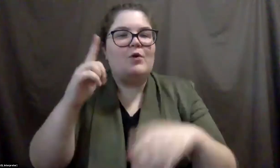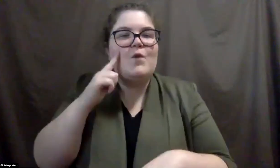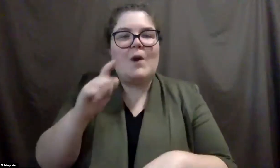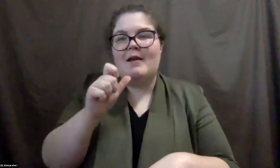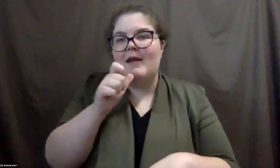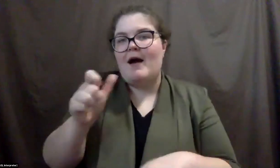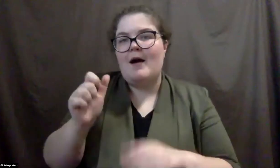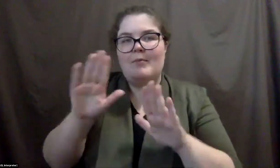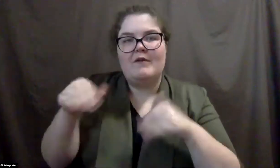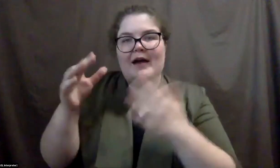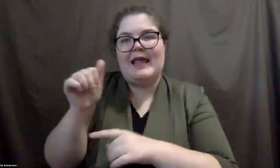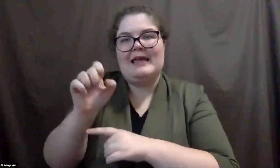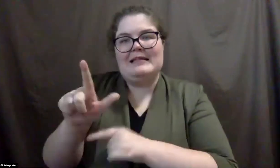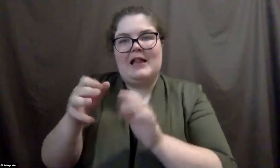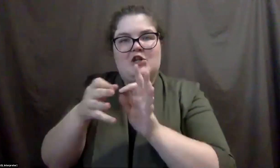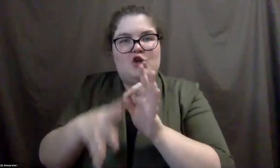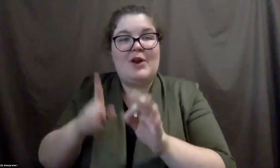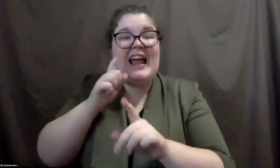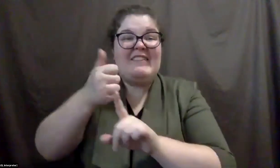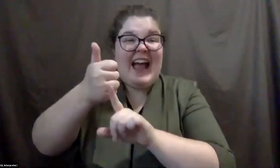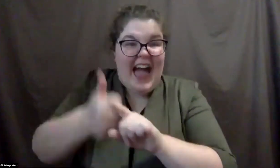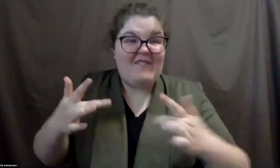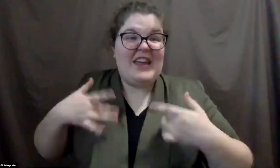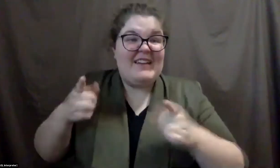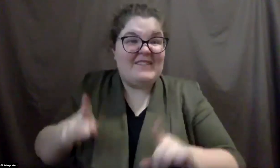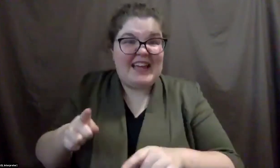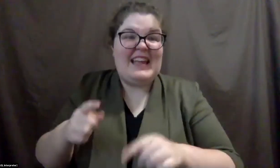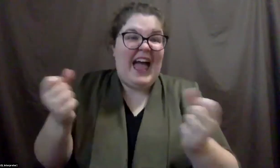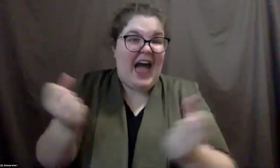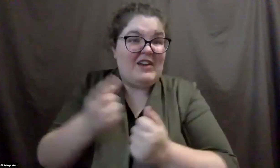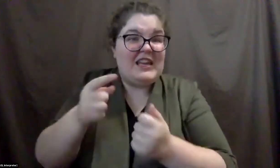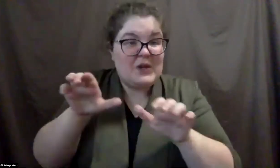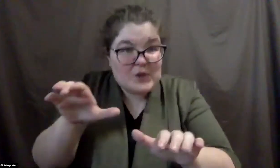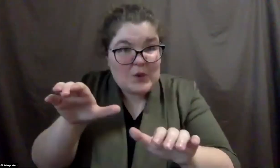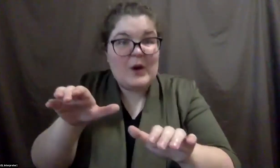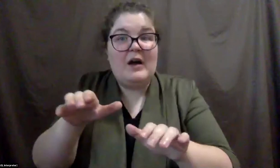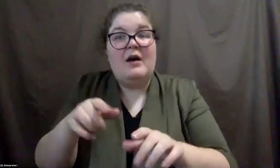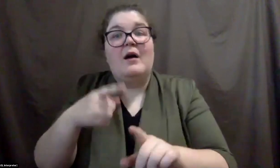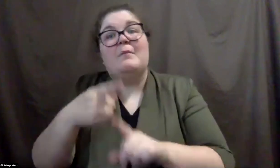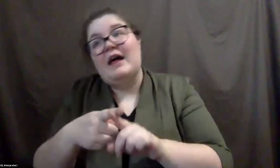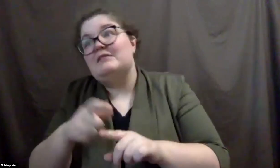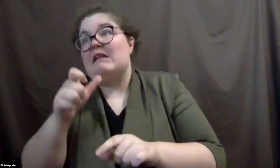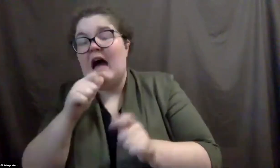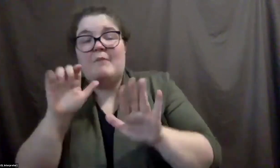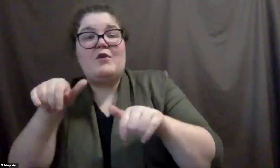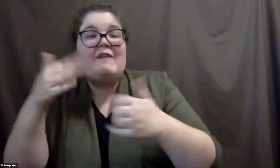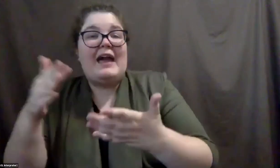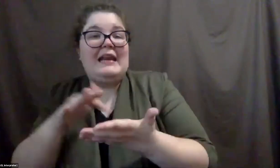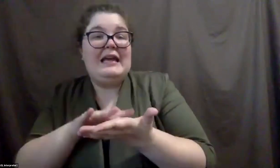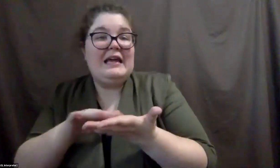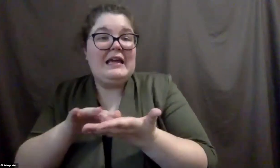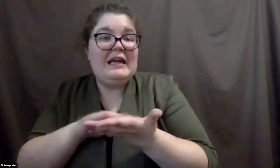an ASL interpreter at every single event, everything you do, plus you're not providing Braille. So it's not about